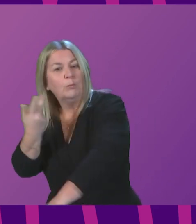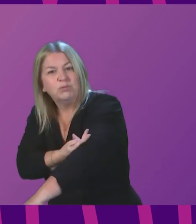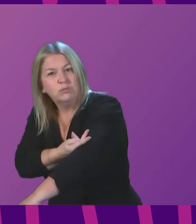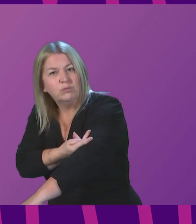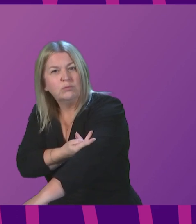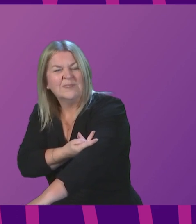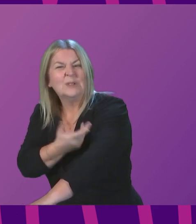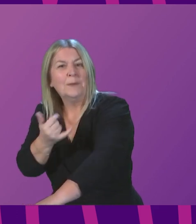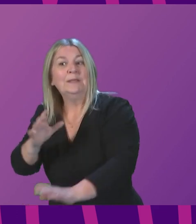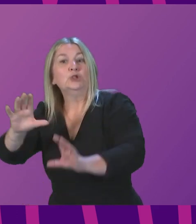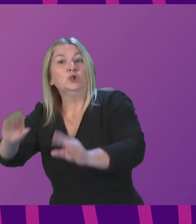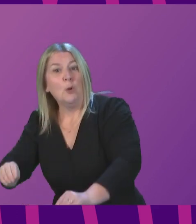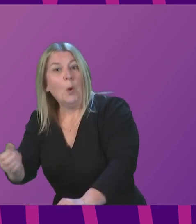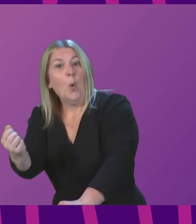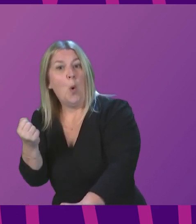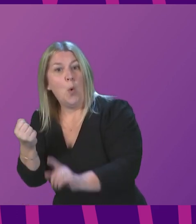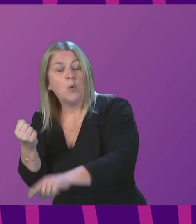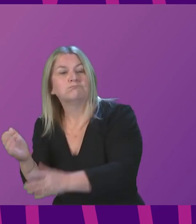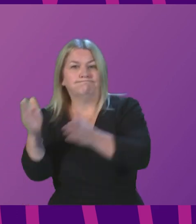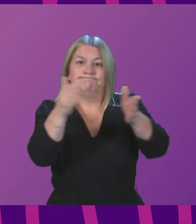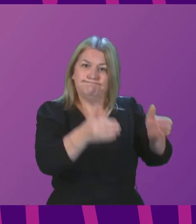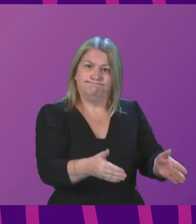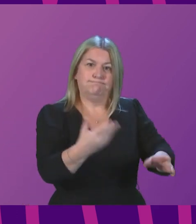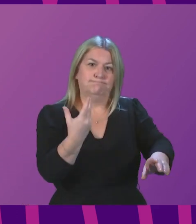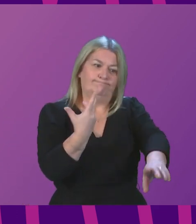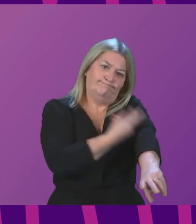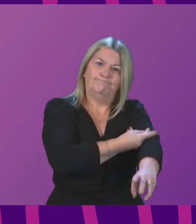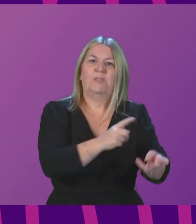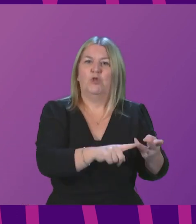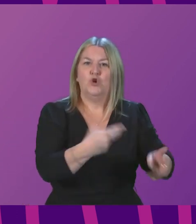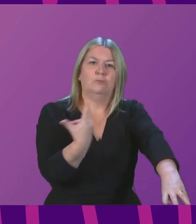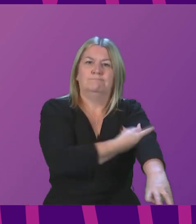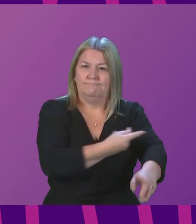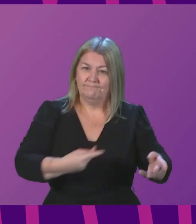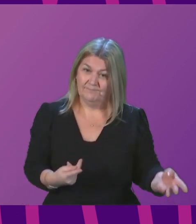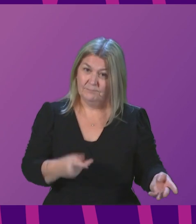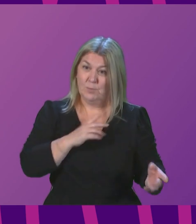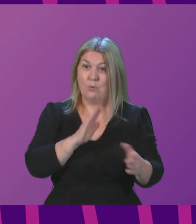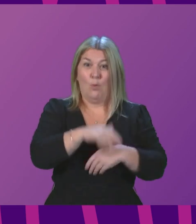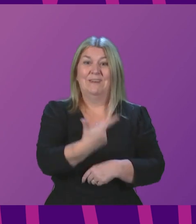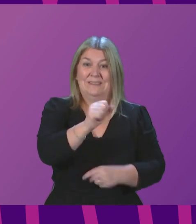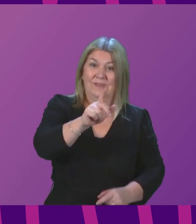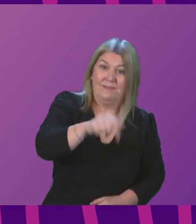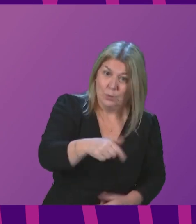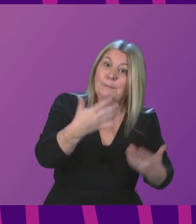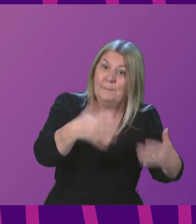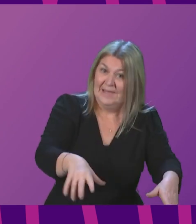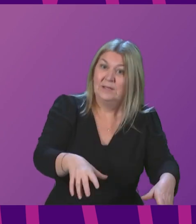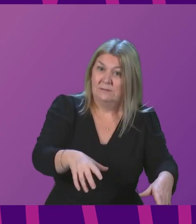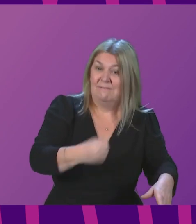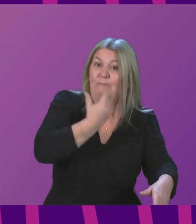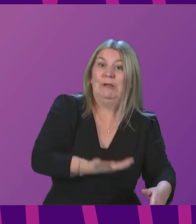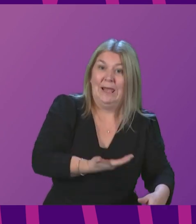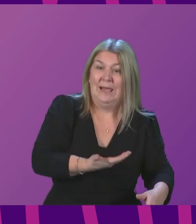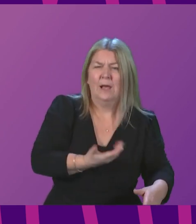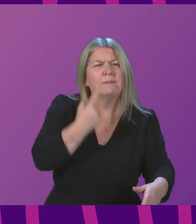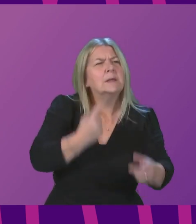We administered in the last two days each day more than 70,000 vaccinations each day, but some of them, I think yesterday,